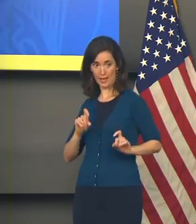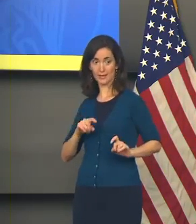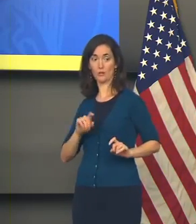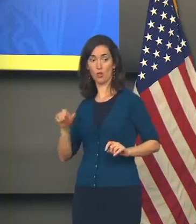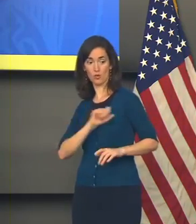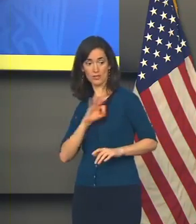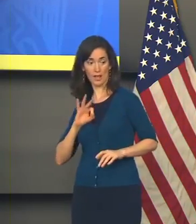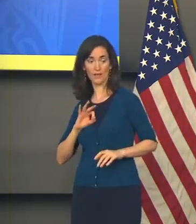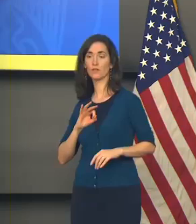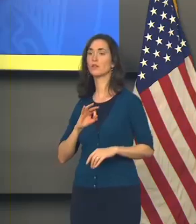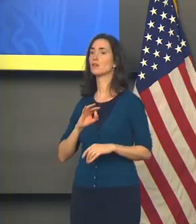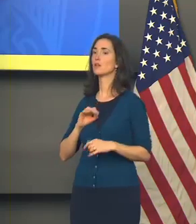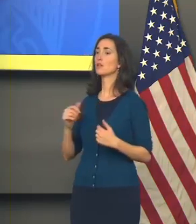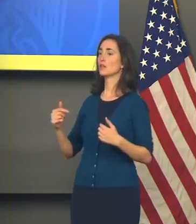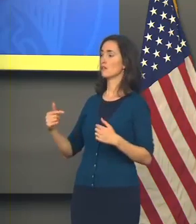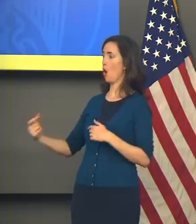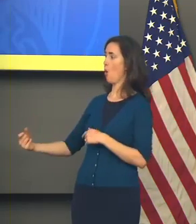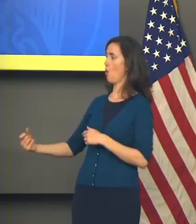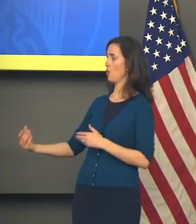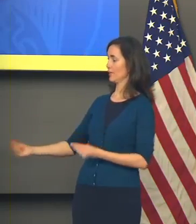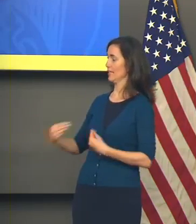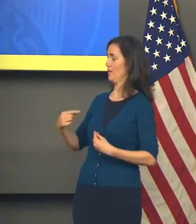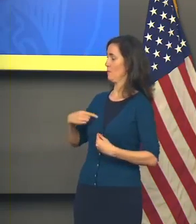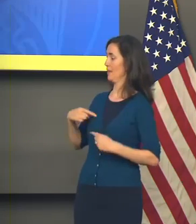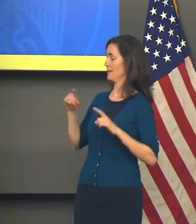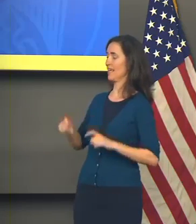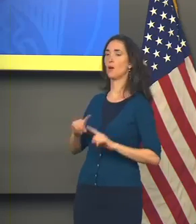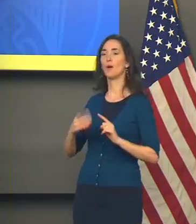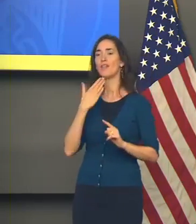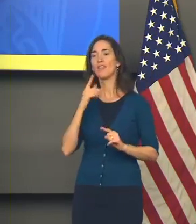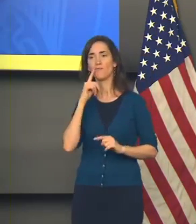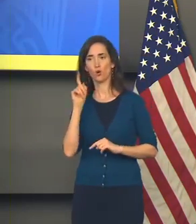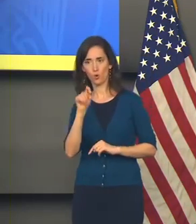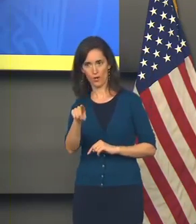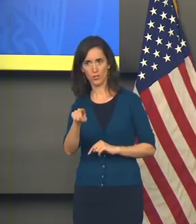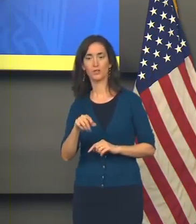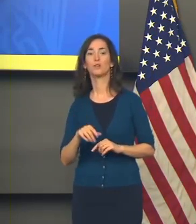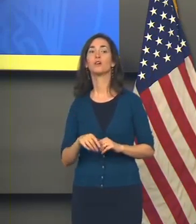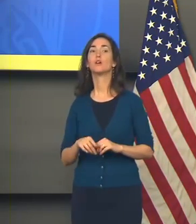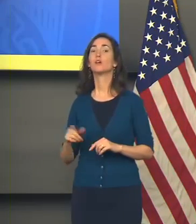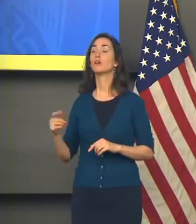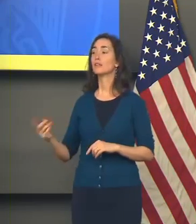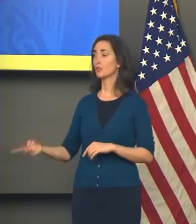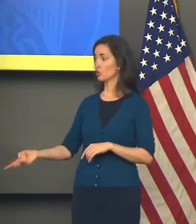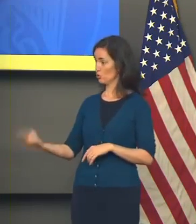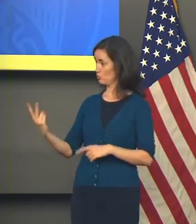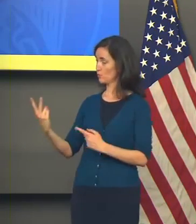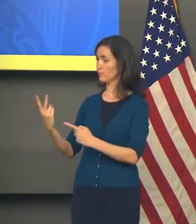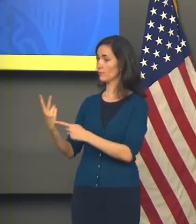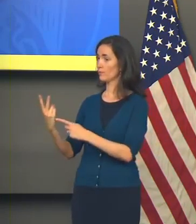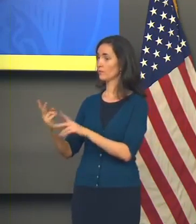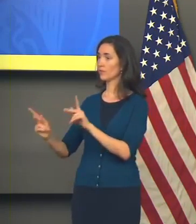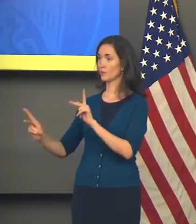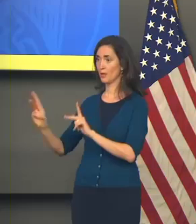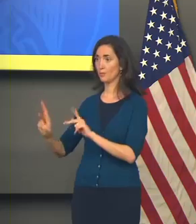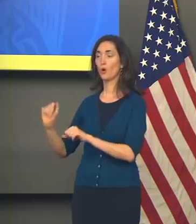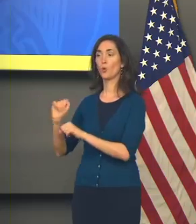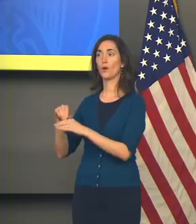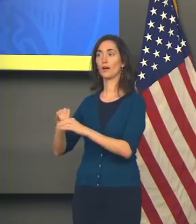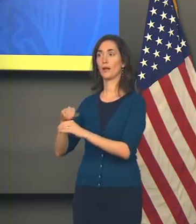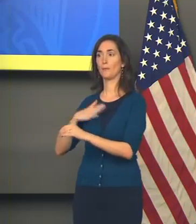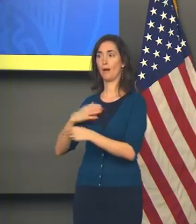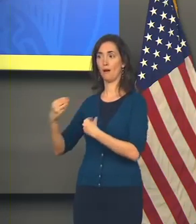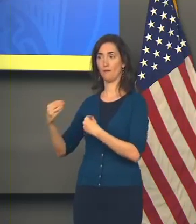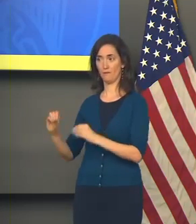staffers? No, it didn't prompt me to be tested, but thank you for the question. So we have two individuals who work in my